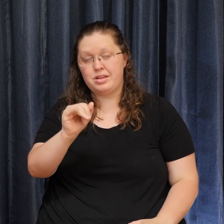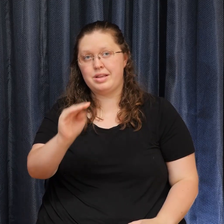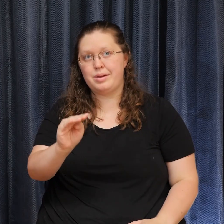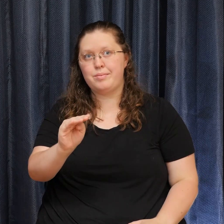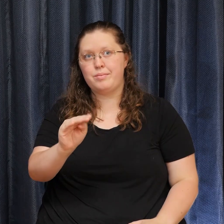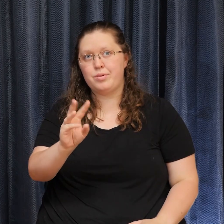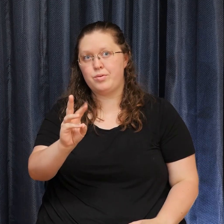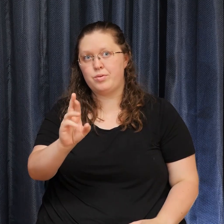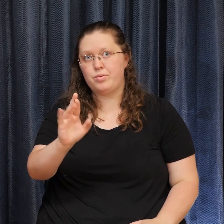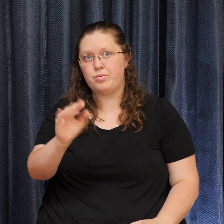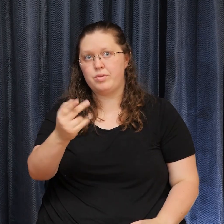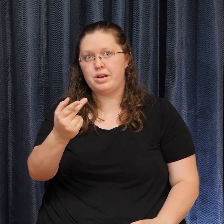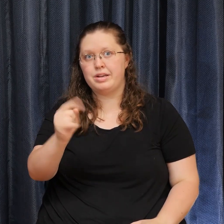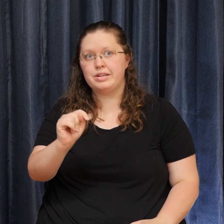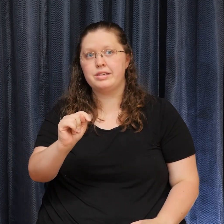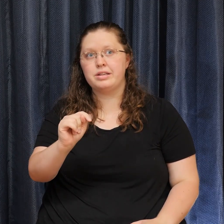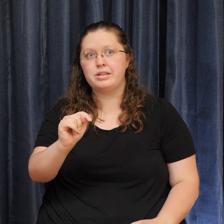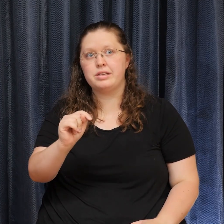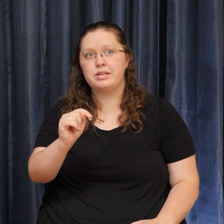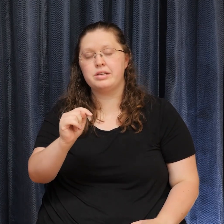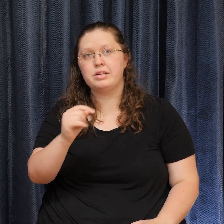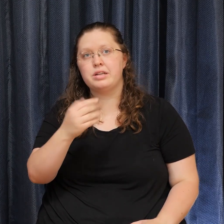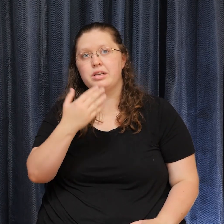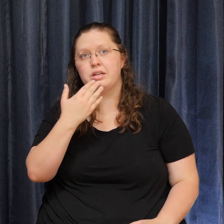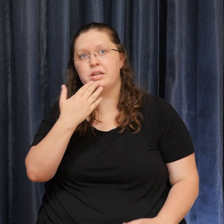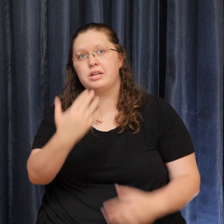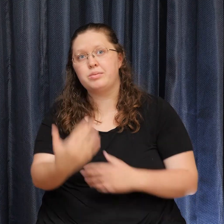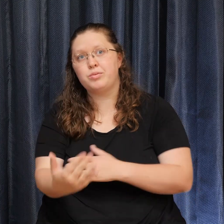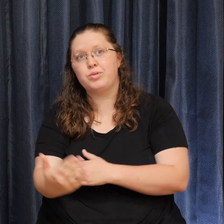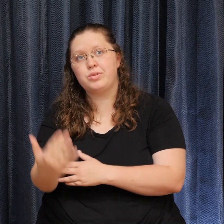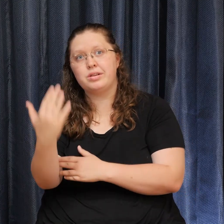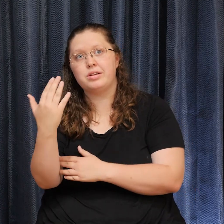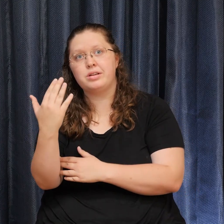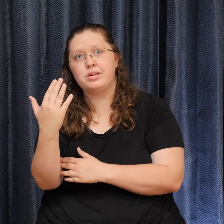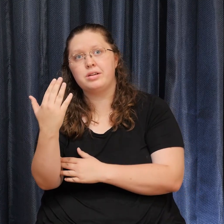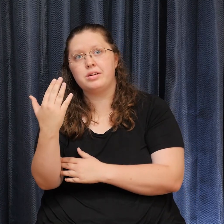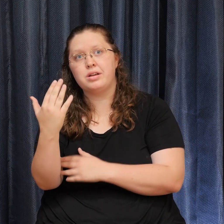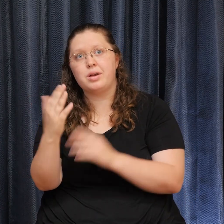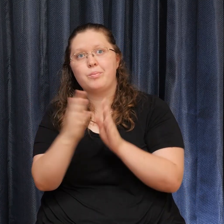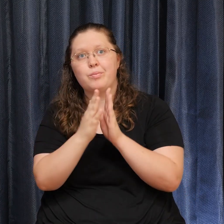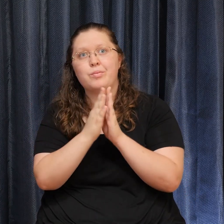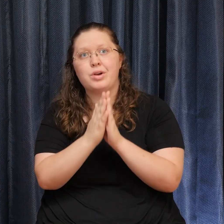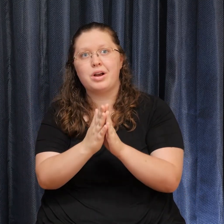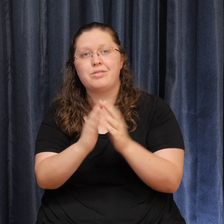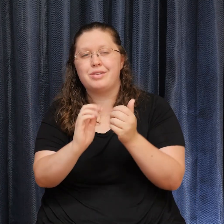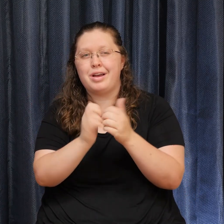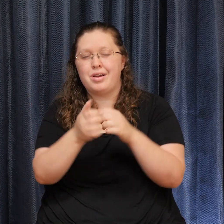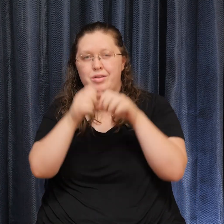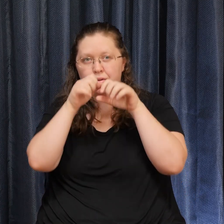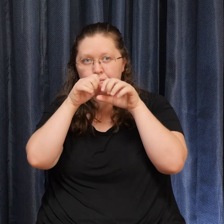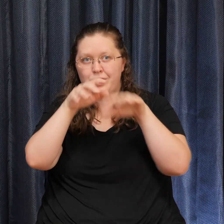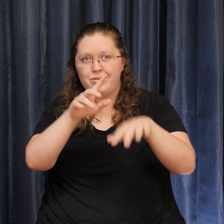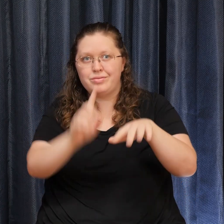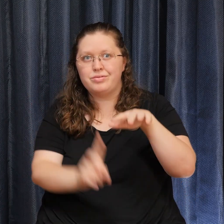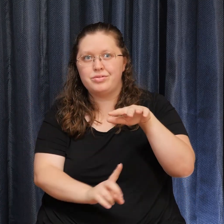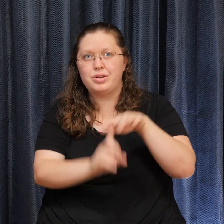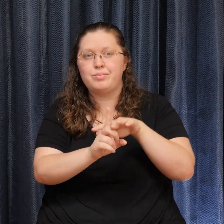Good morning. Prayer is the medium of miracles. Through prayer, love is